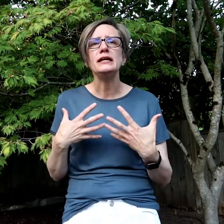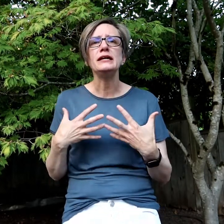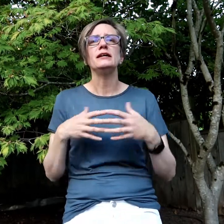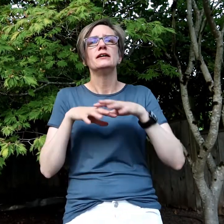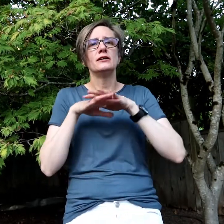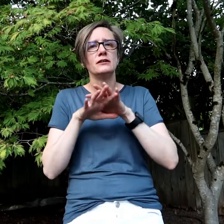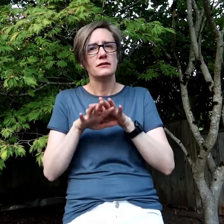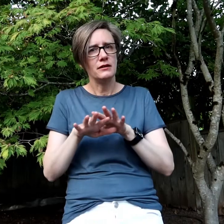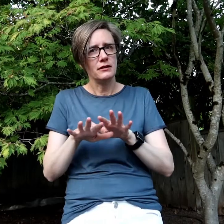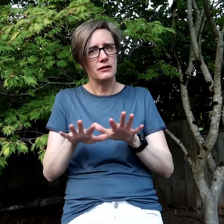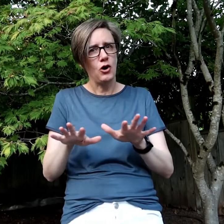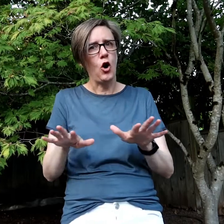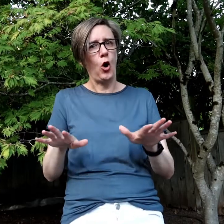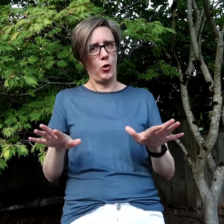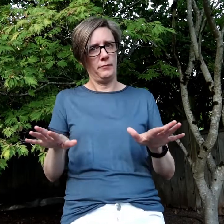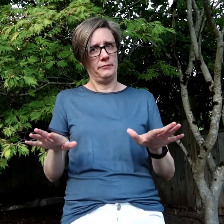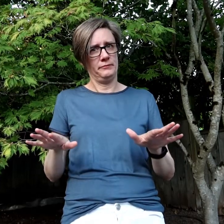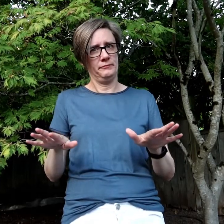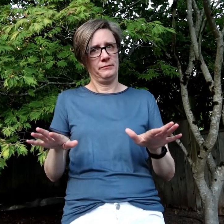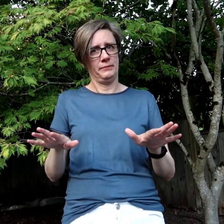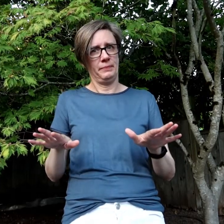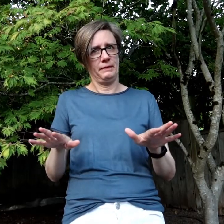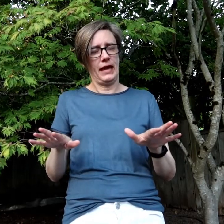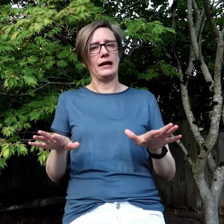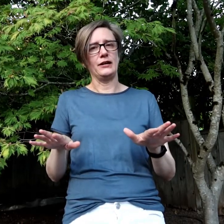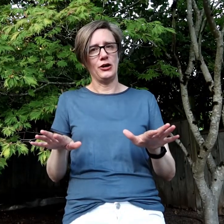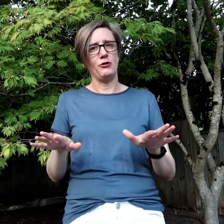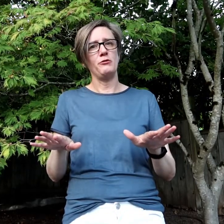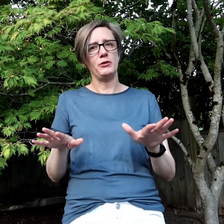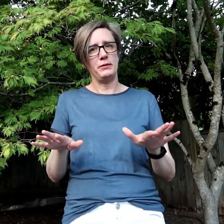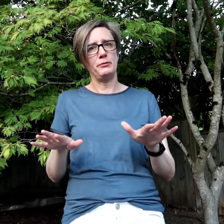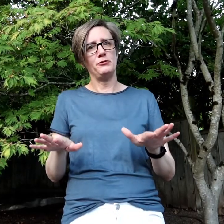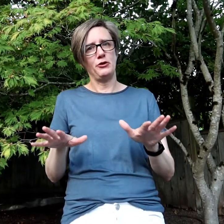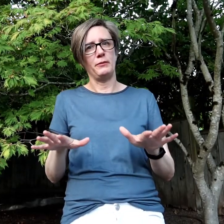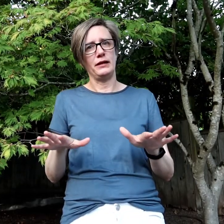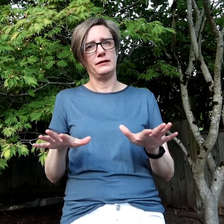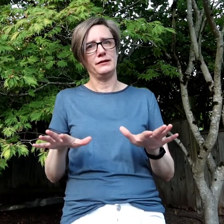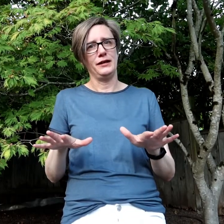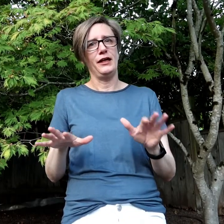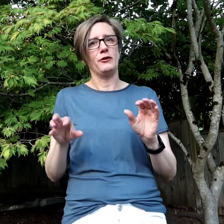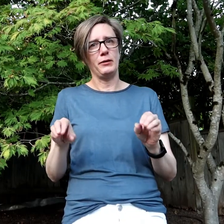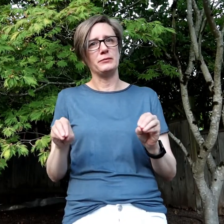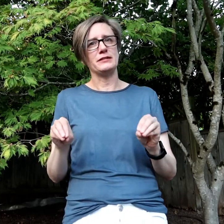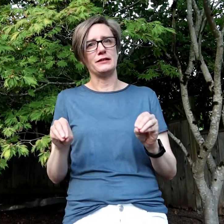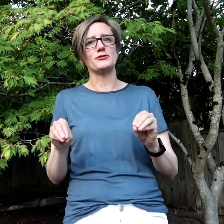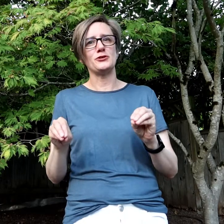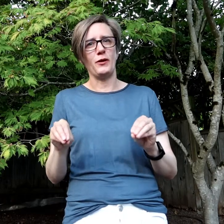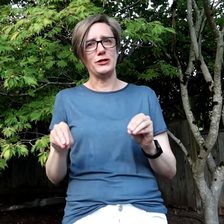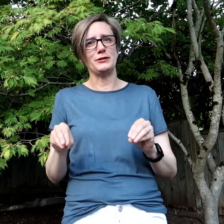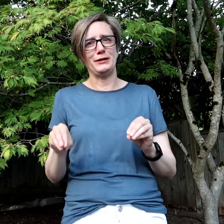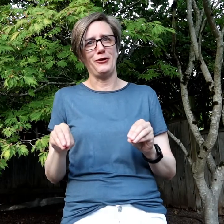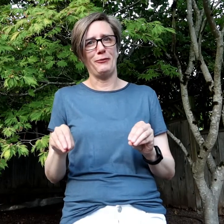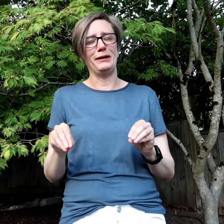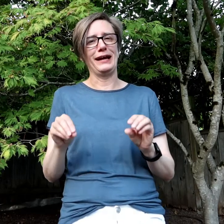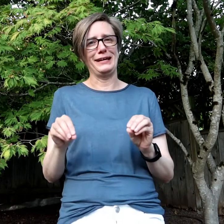calm. And I know the people who know me, they're probably saying there's no way she can be calm, but I can.